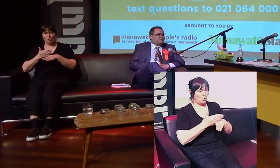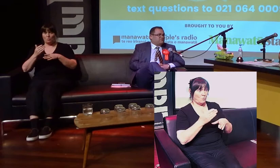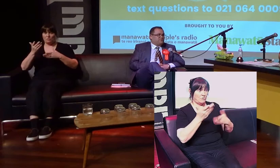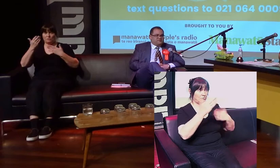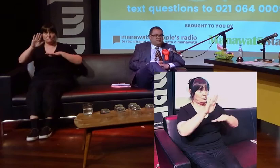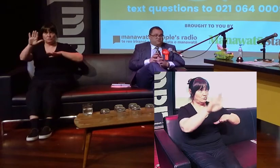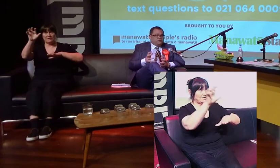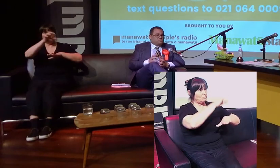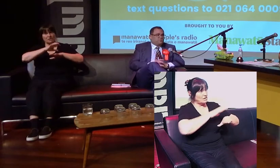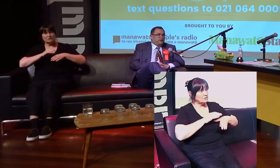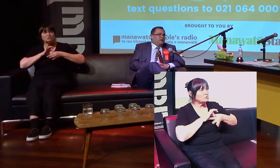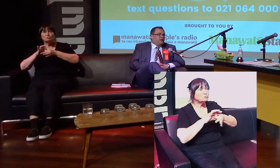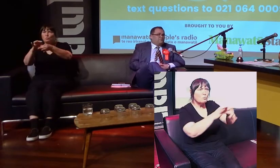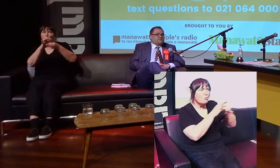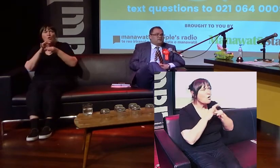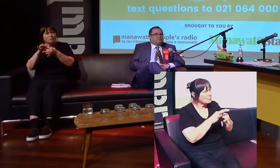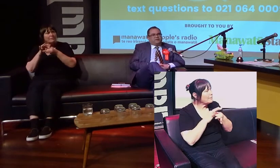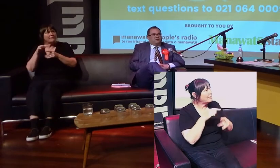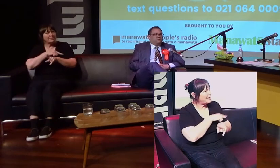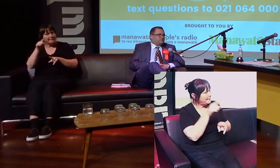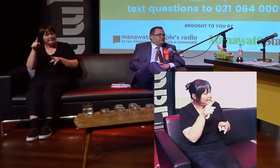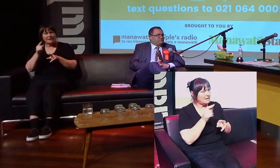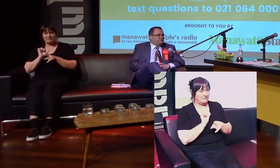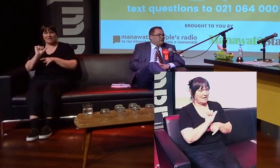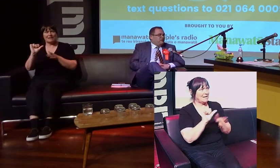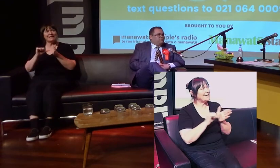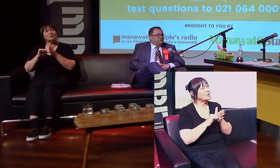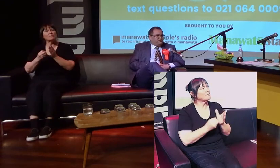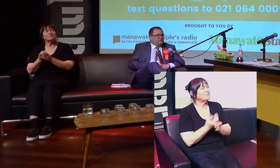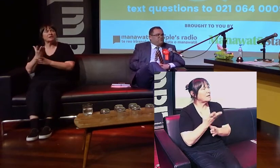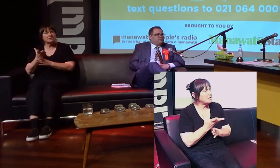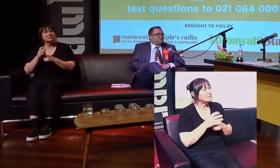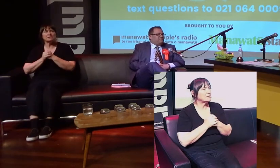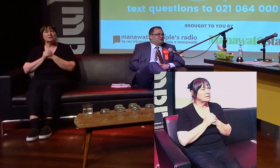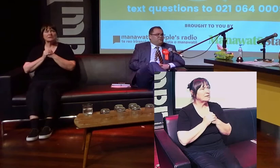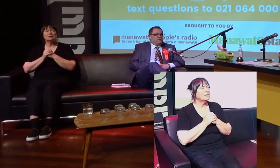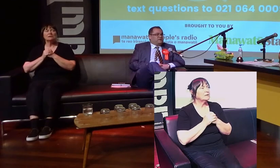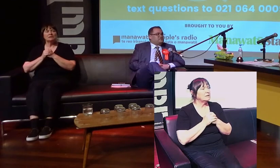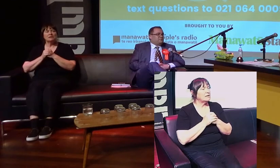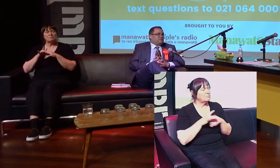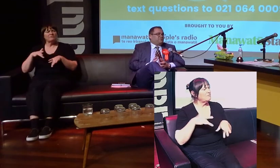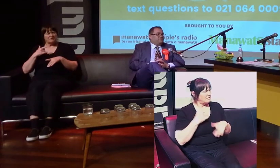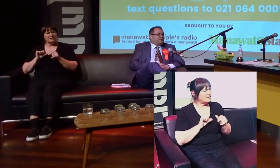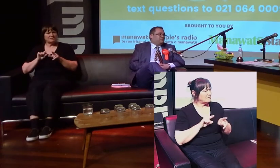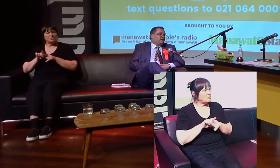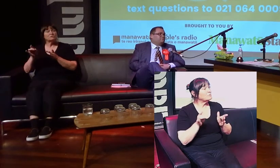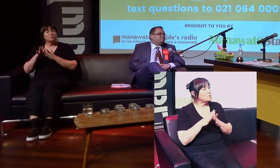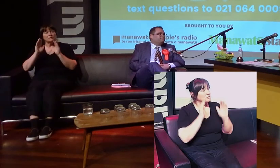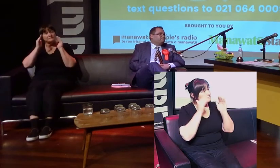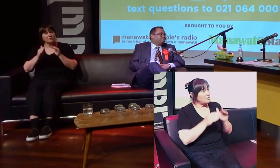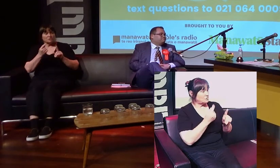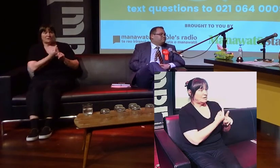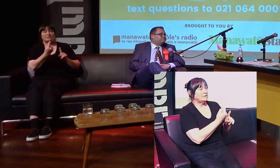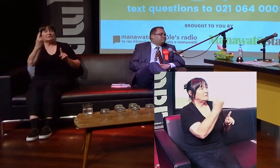And the plans for different regions will be, obviously, depending on the strengths of those areas. And we think that's actually where the next step and where the focus needs to lie.